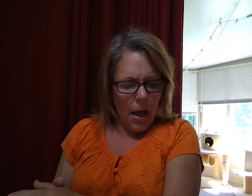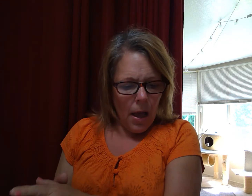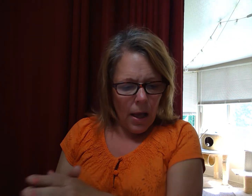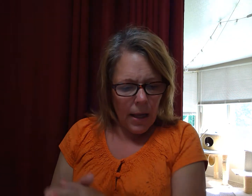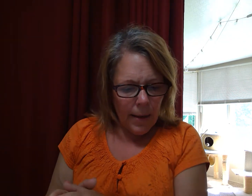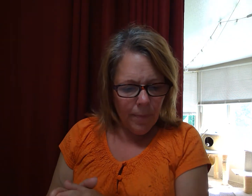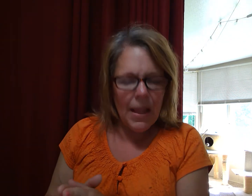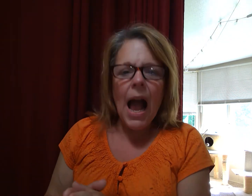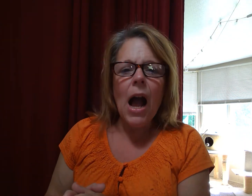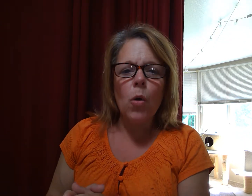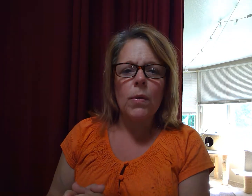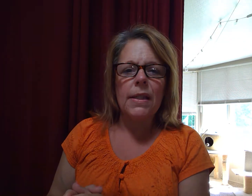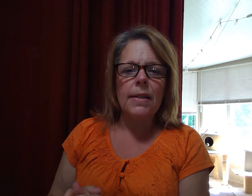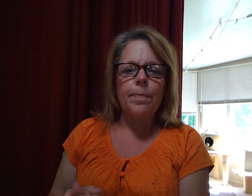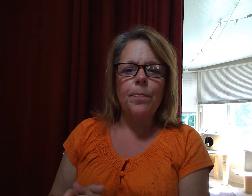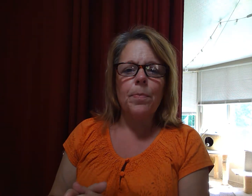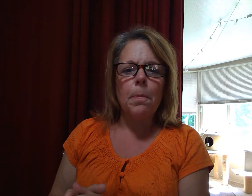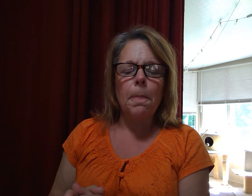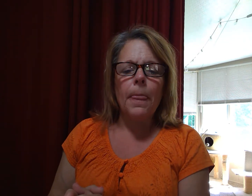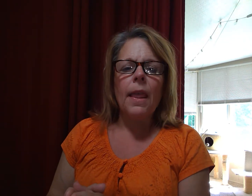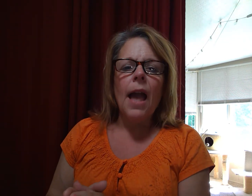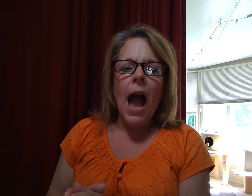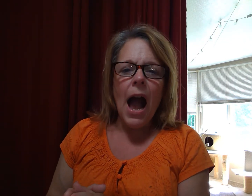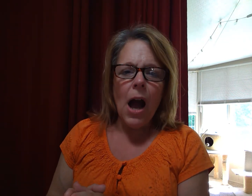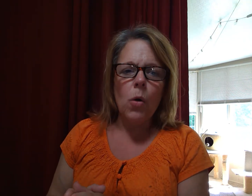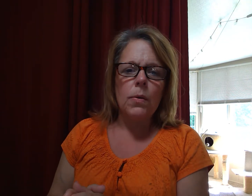Um. House. House.